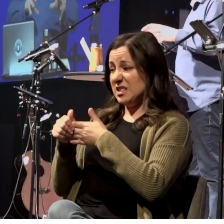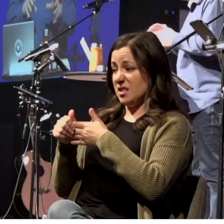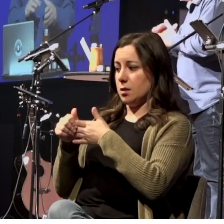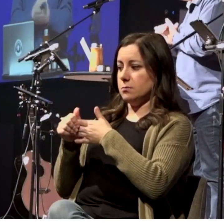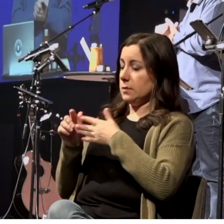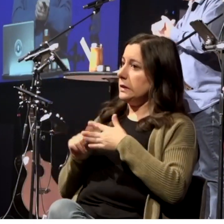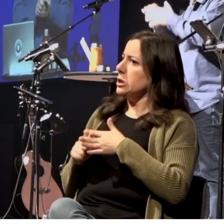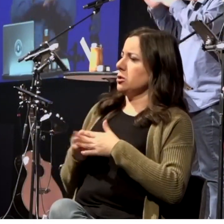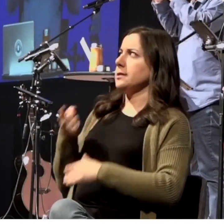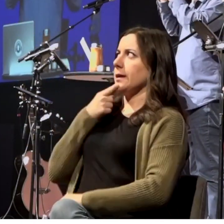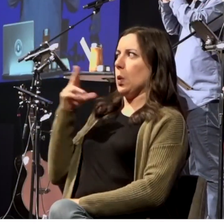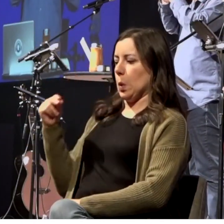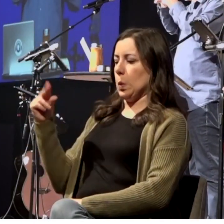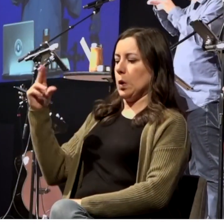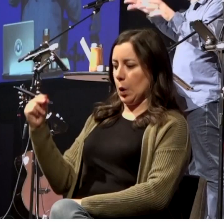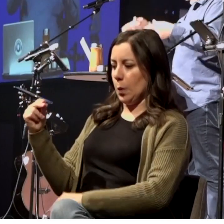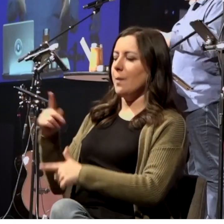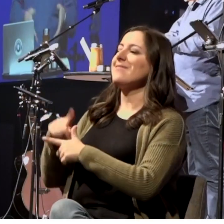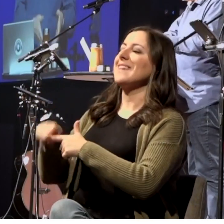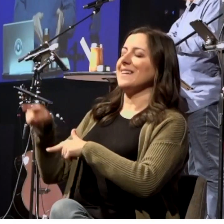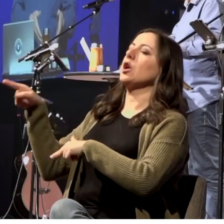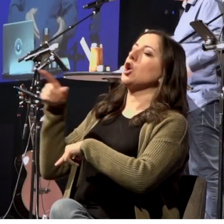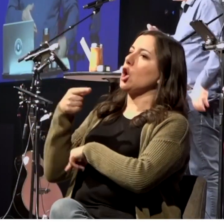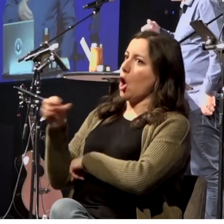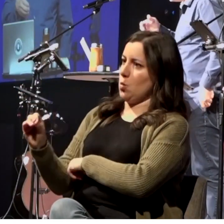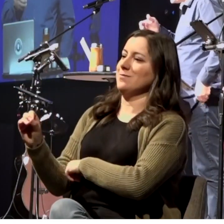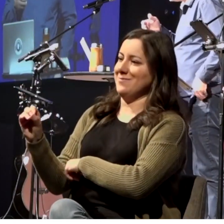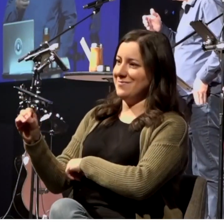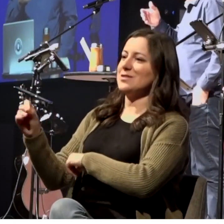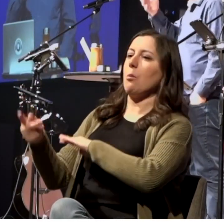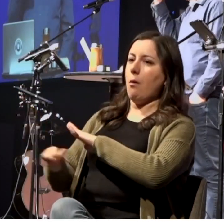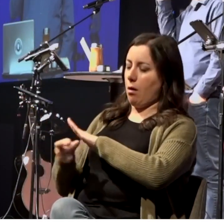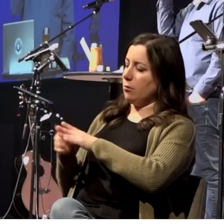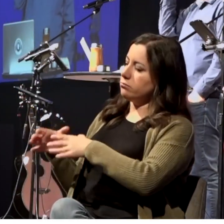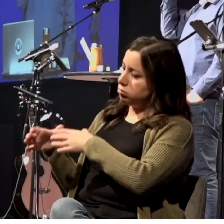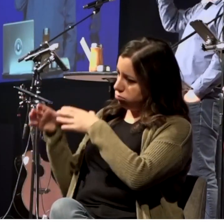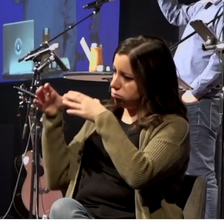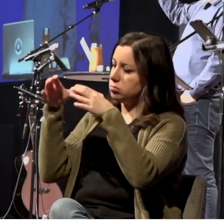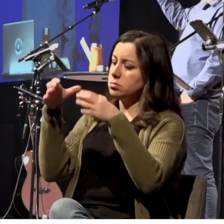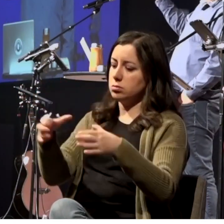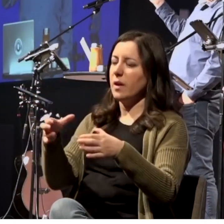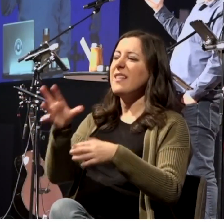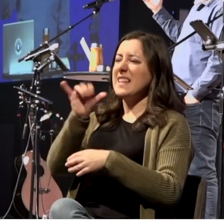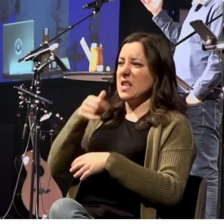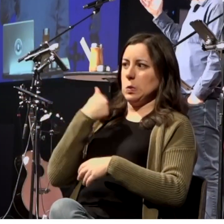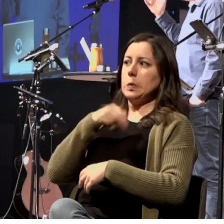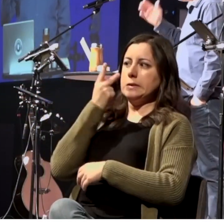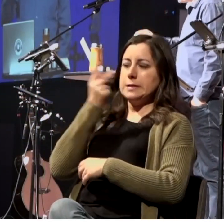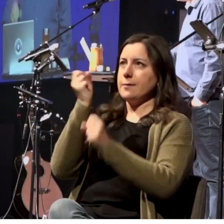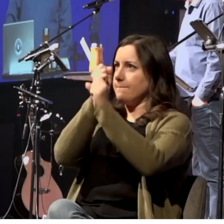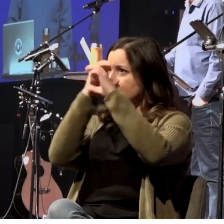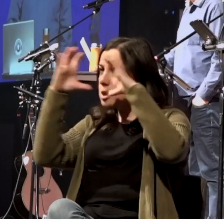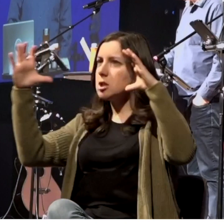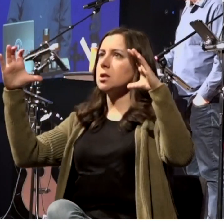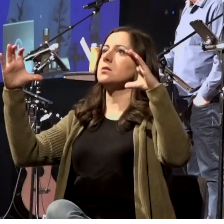and followed then by a very clear go that's here in our text in the form of this supernatural vision that Paul received.